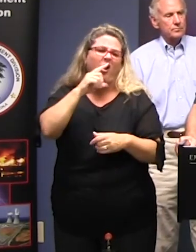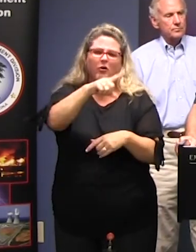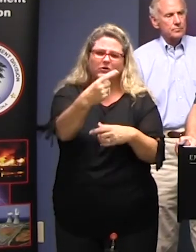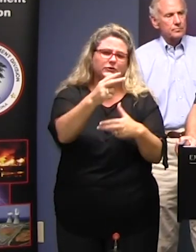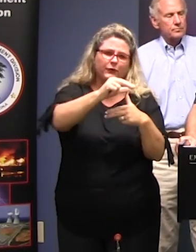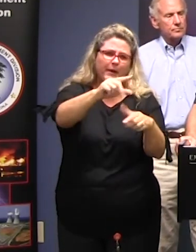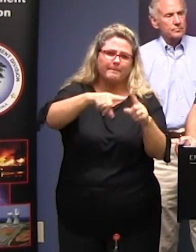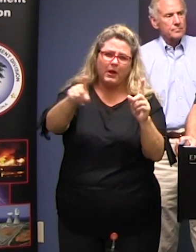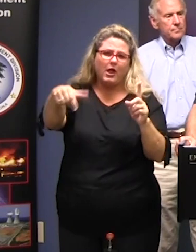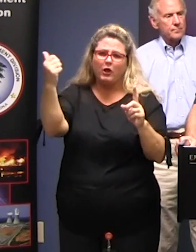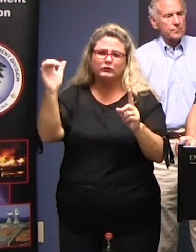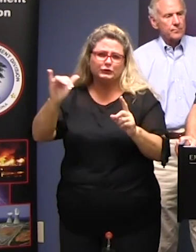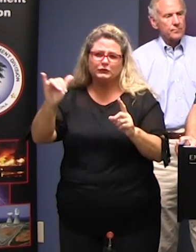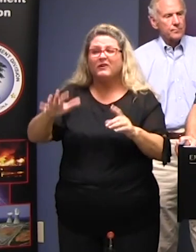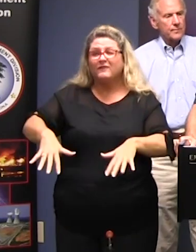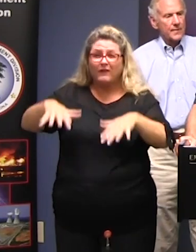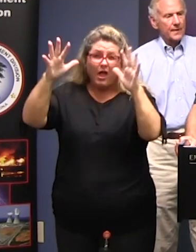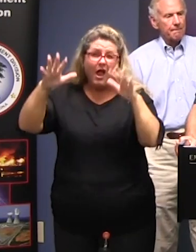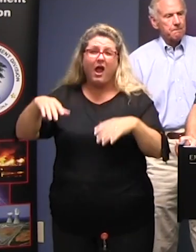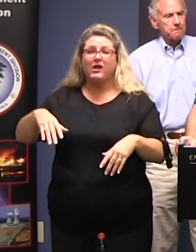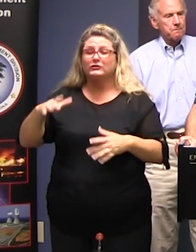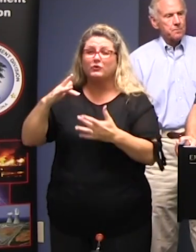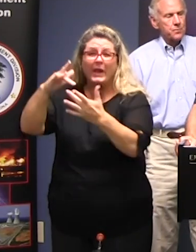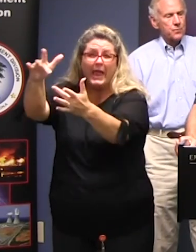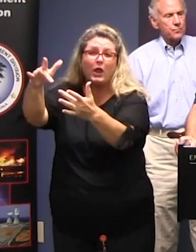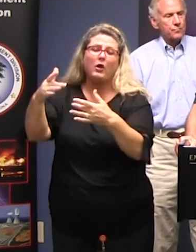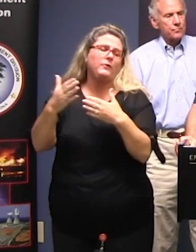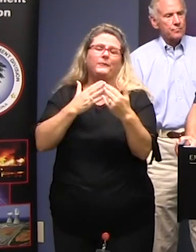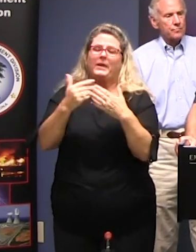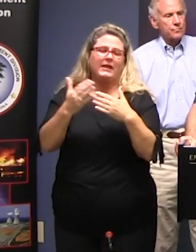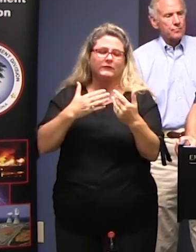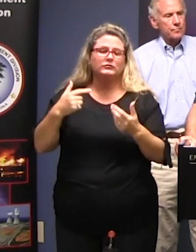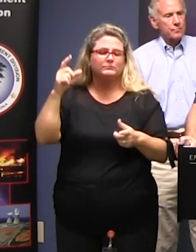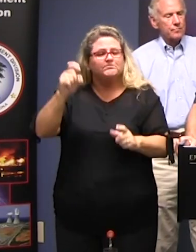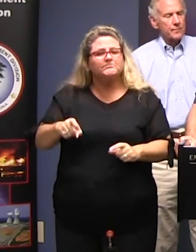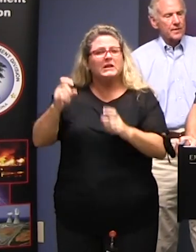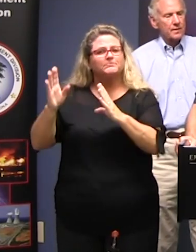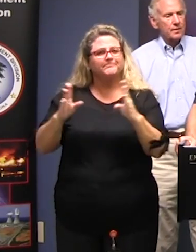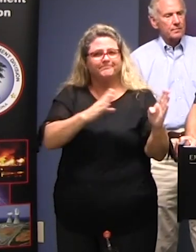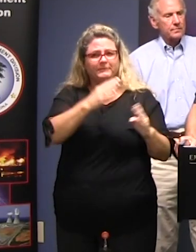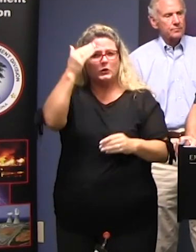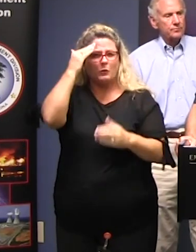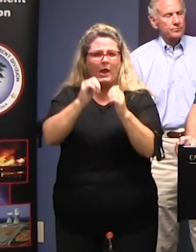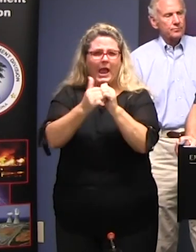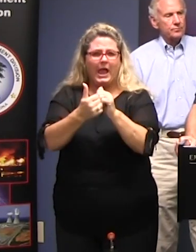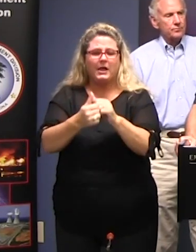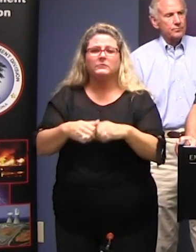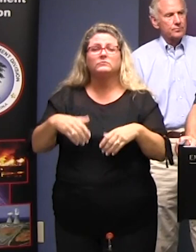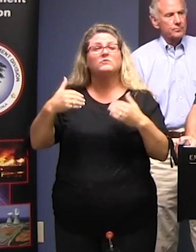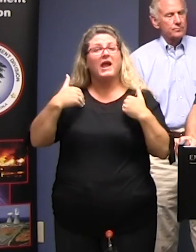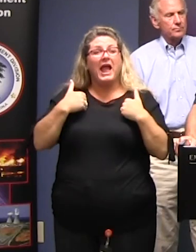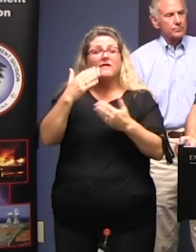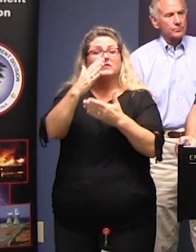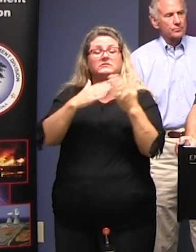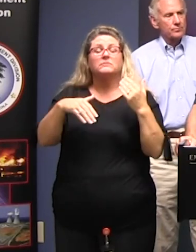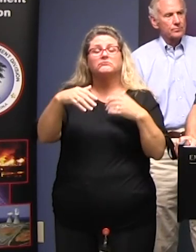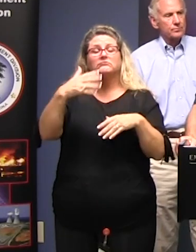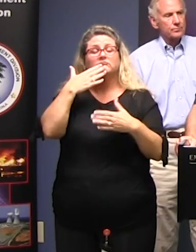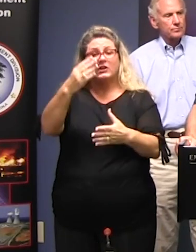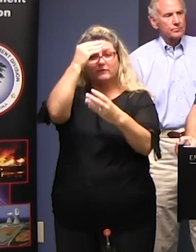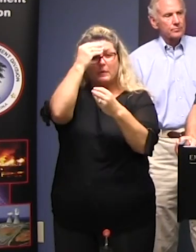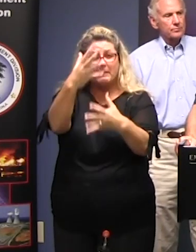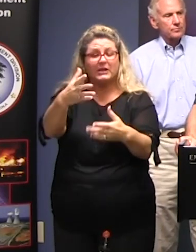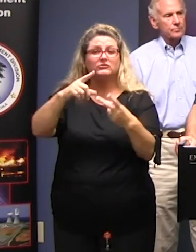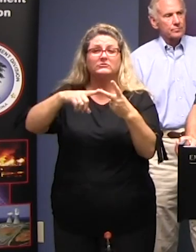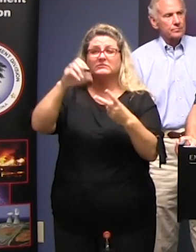here whether it's floods tornadoes or or whatever We've got some tools that will help people plan the governor's already